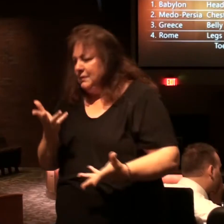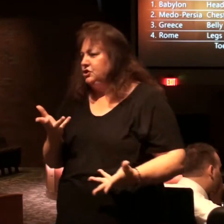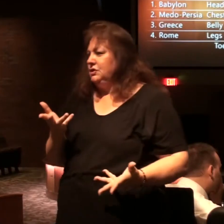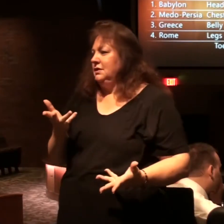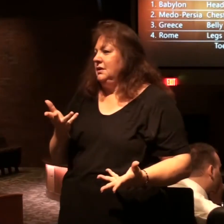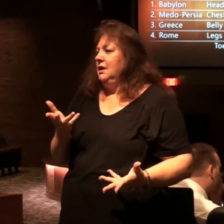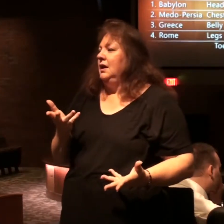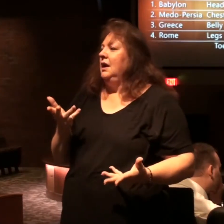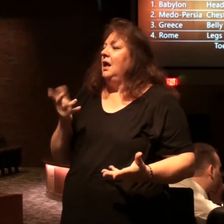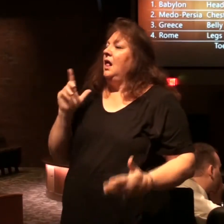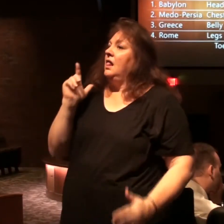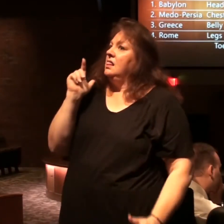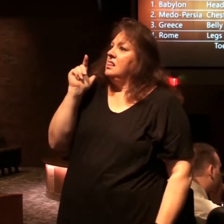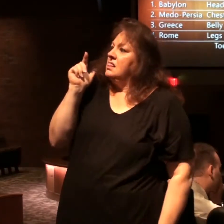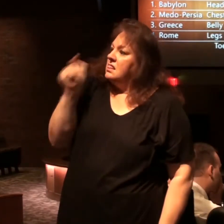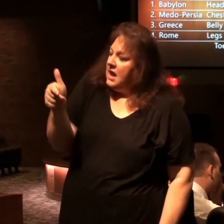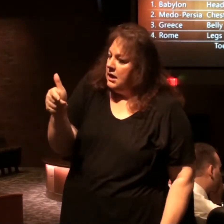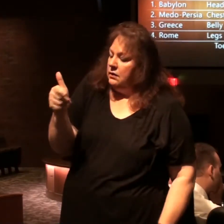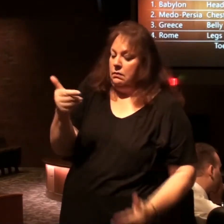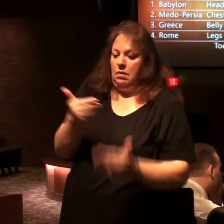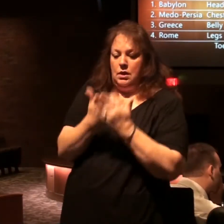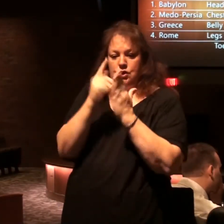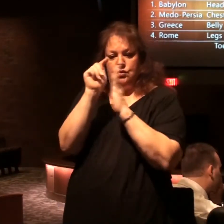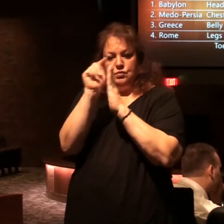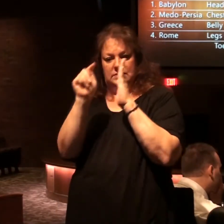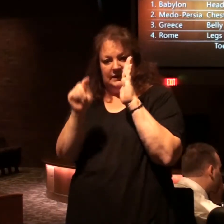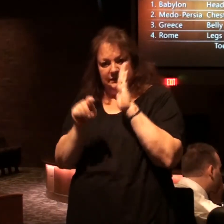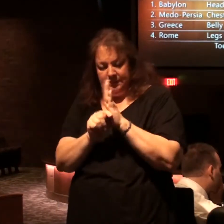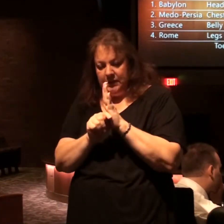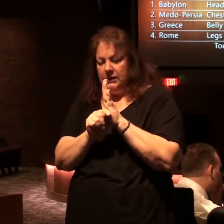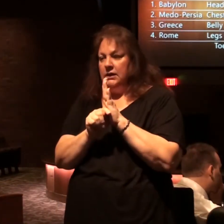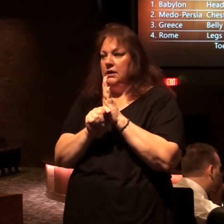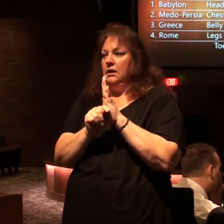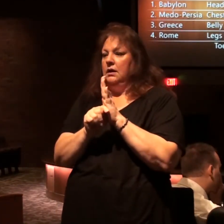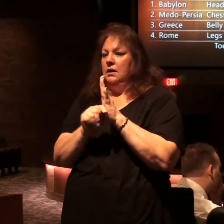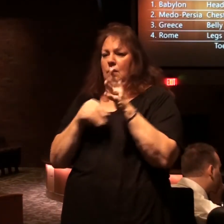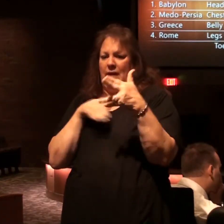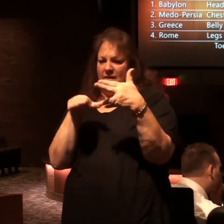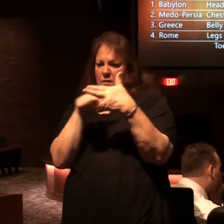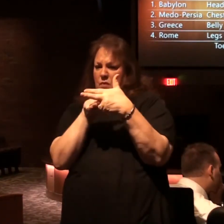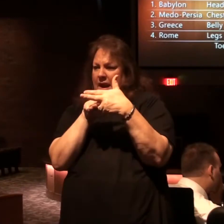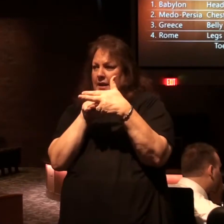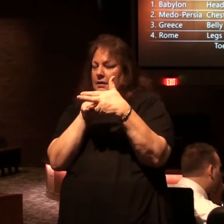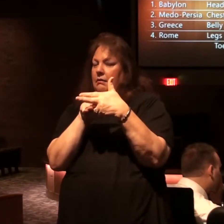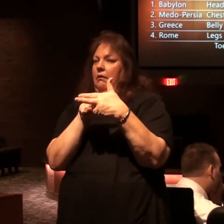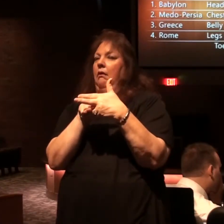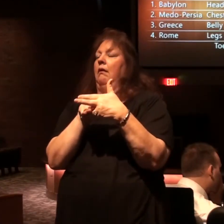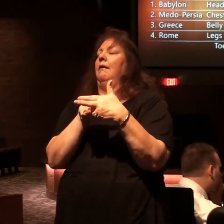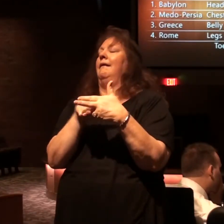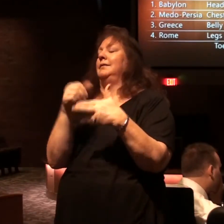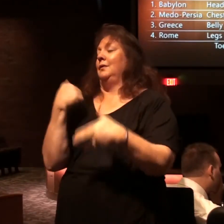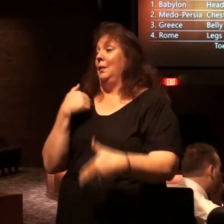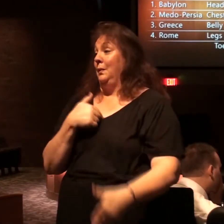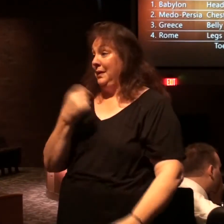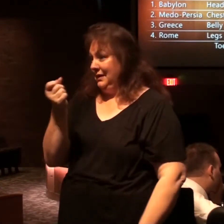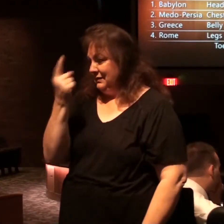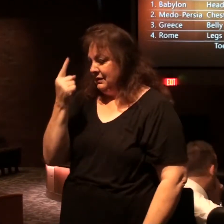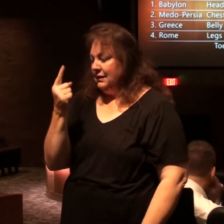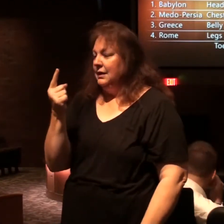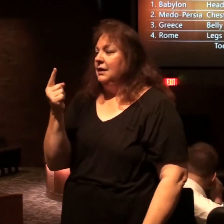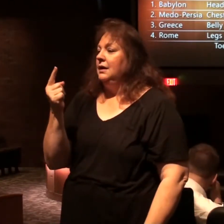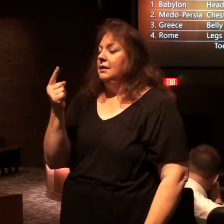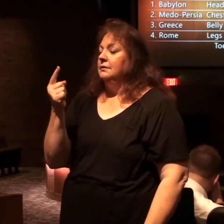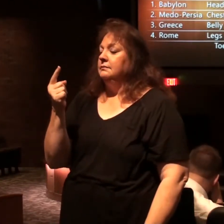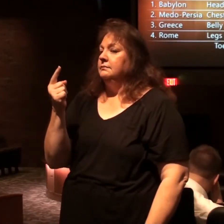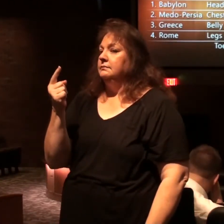and then later in the new testament he'll tell us there's a break we get an indication of it come over